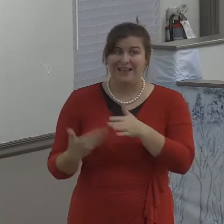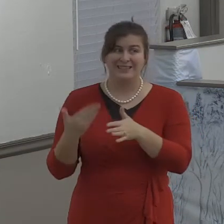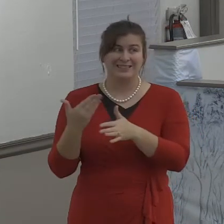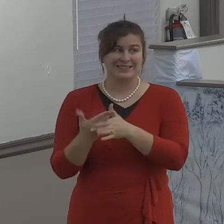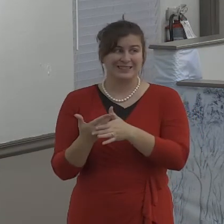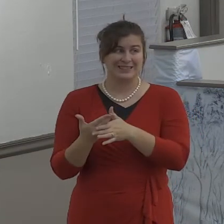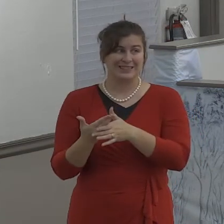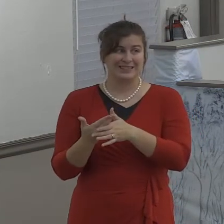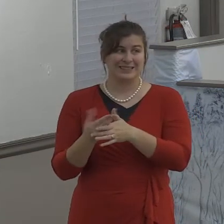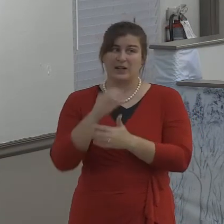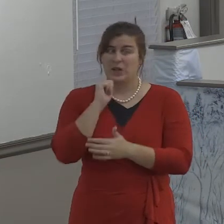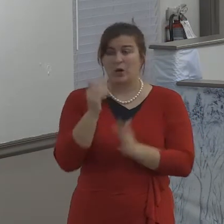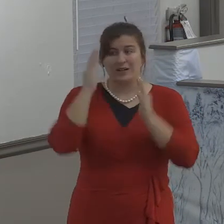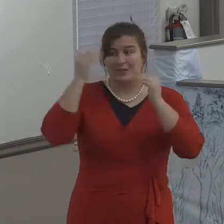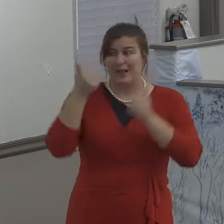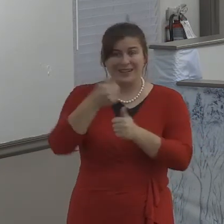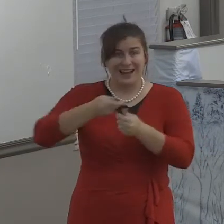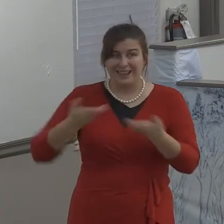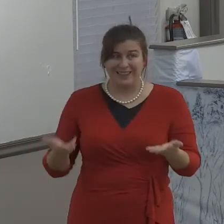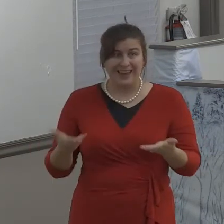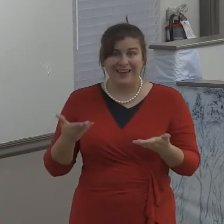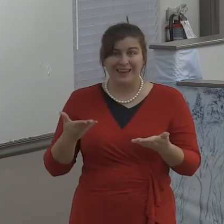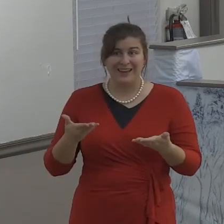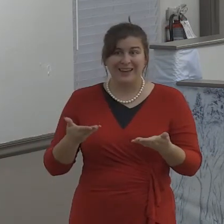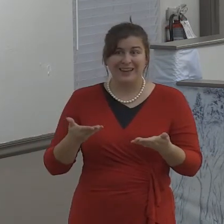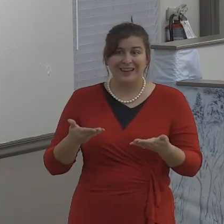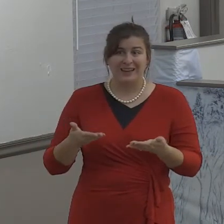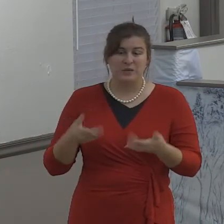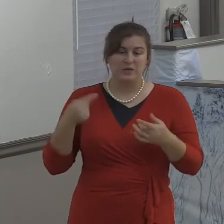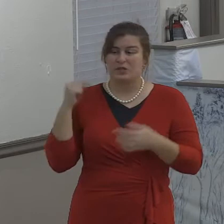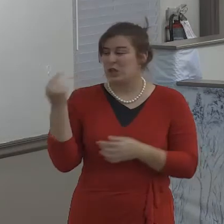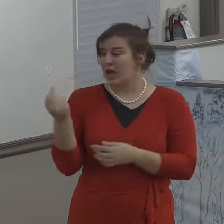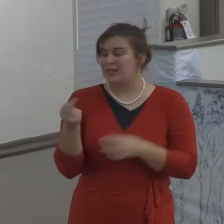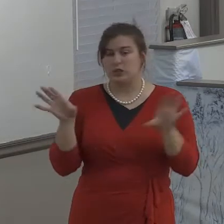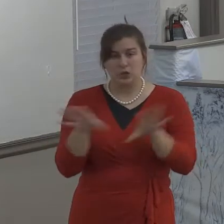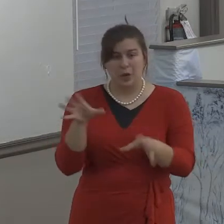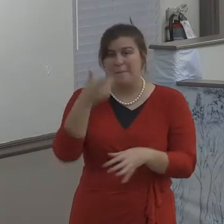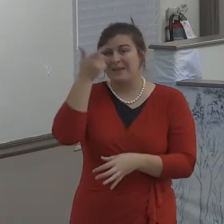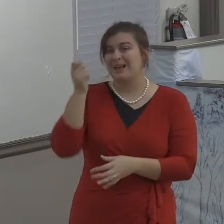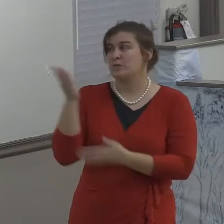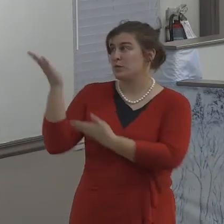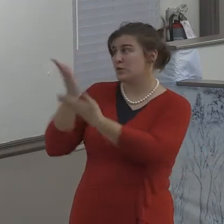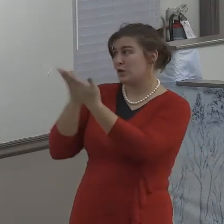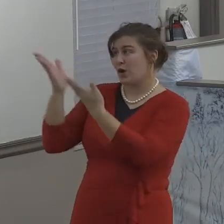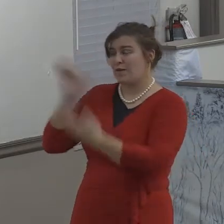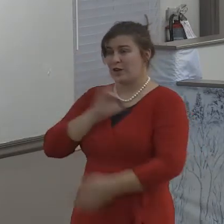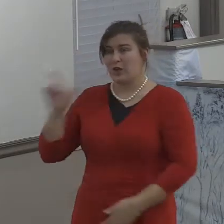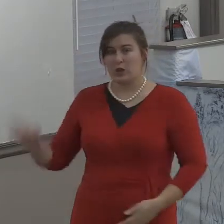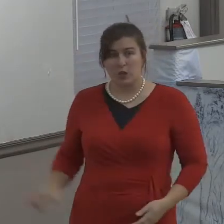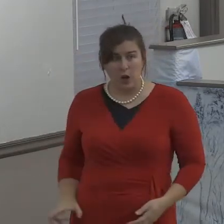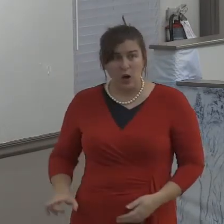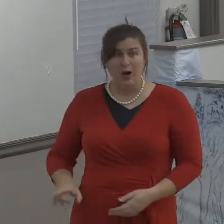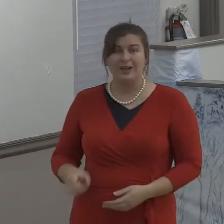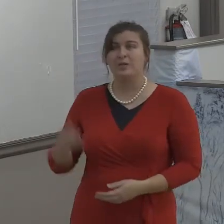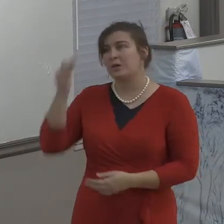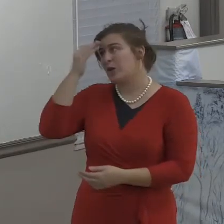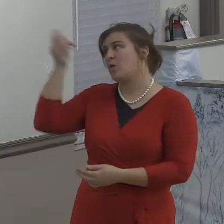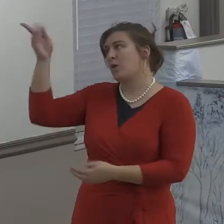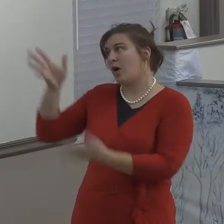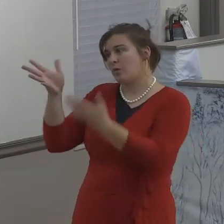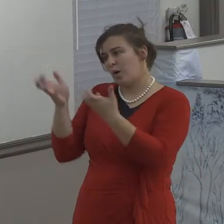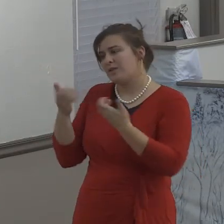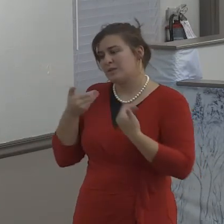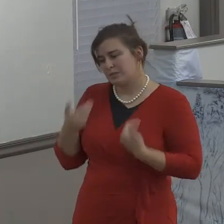And I have to say tonight that in no uncertain terms, kindness, the act of kindness, is expected behavior